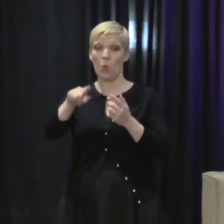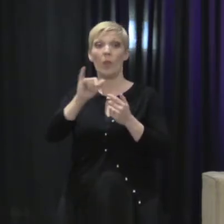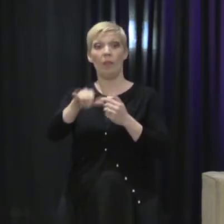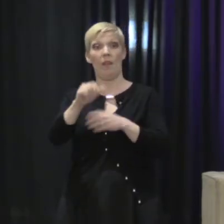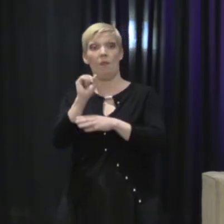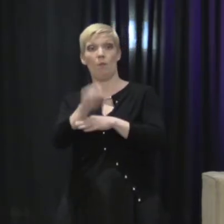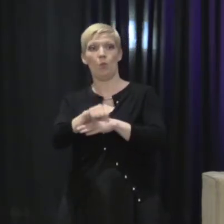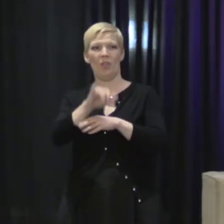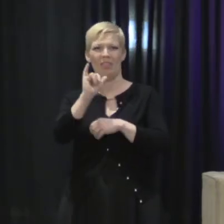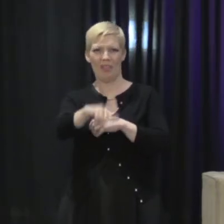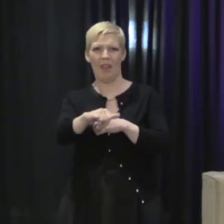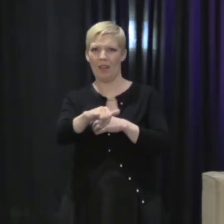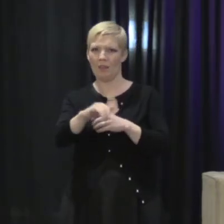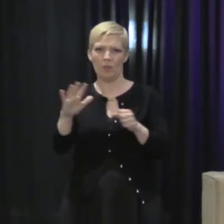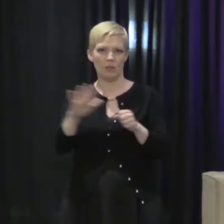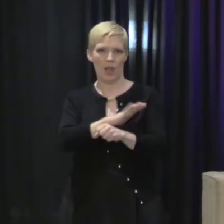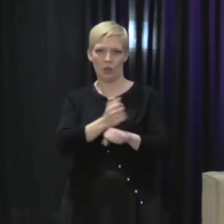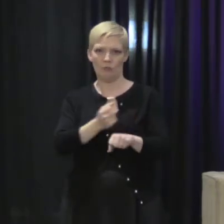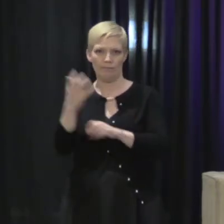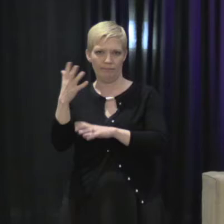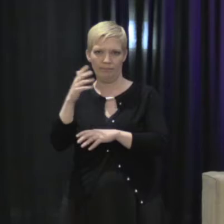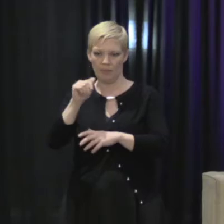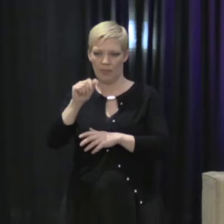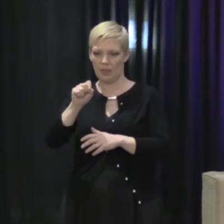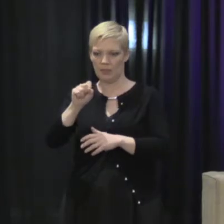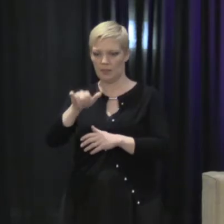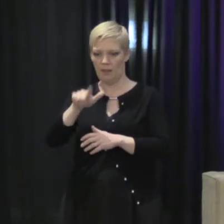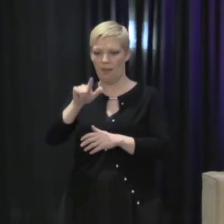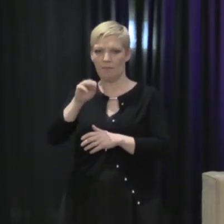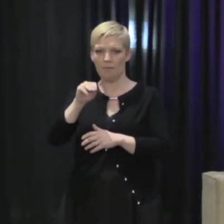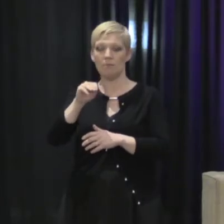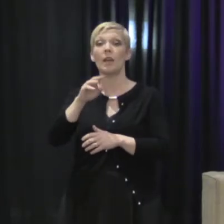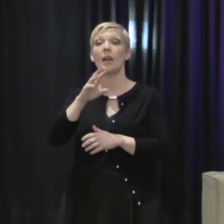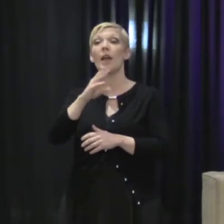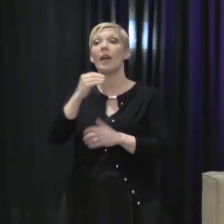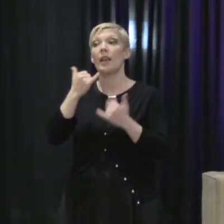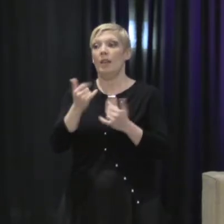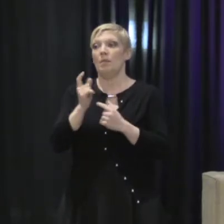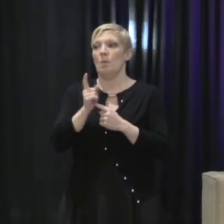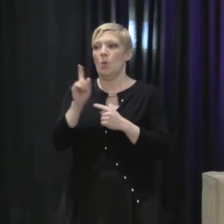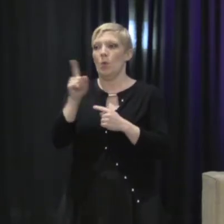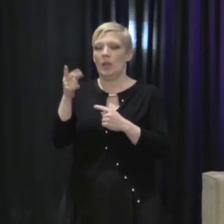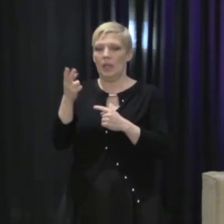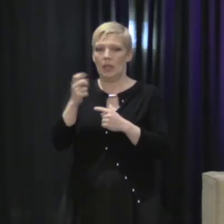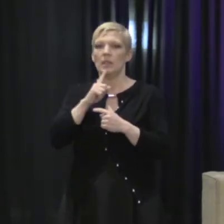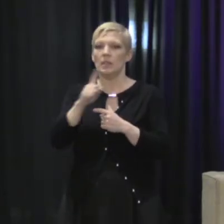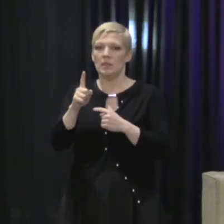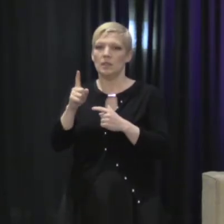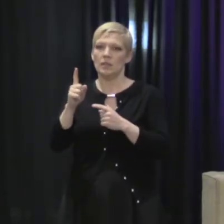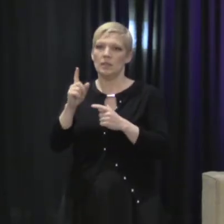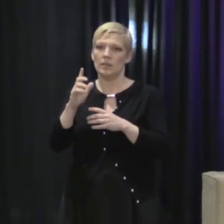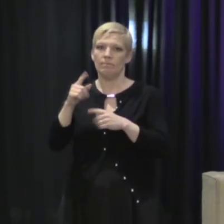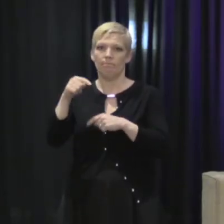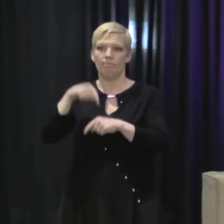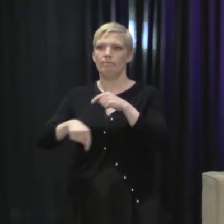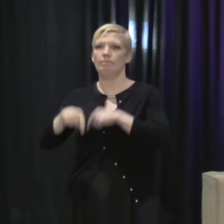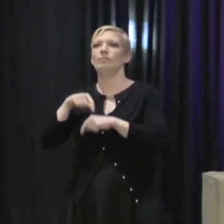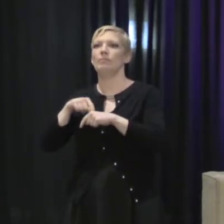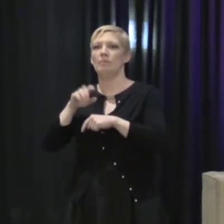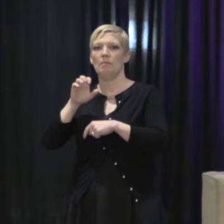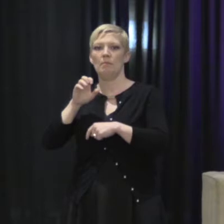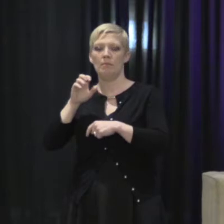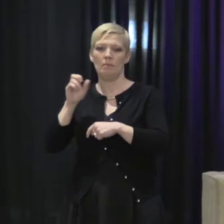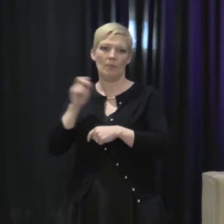we're living in this moment when he's now rolled back our asylum law to the same place that our